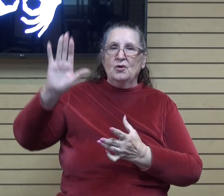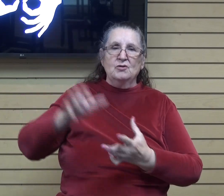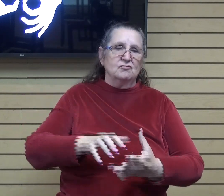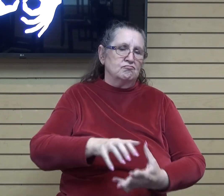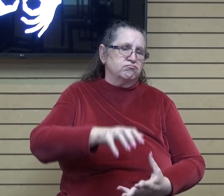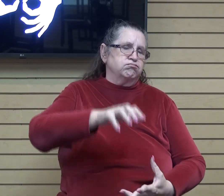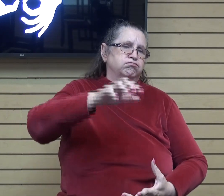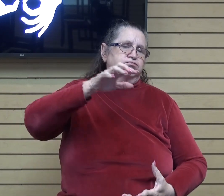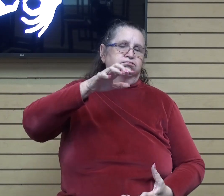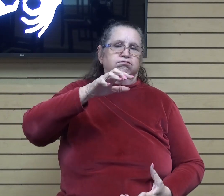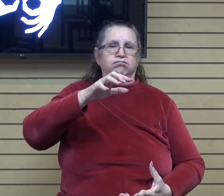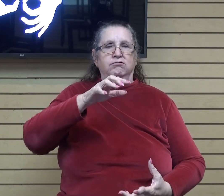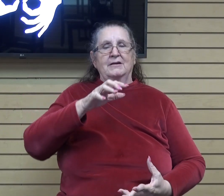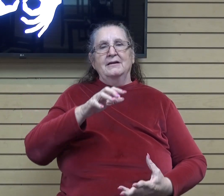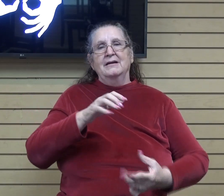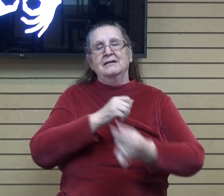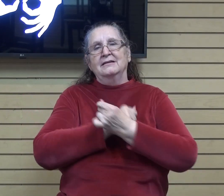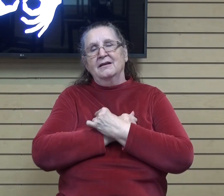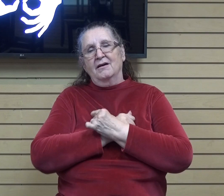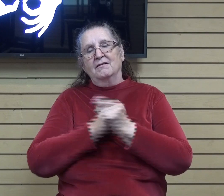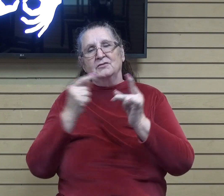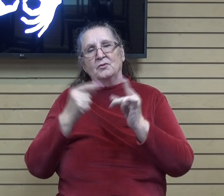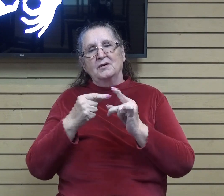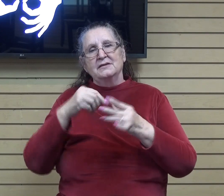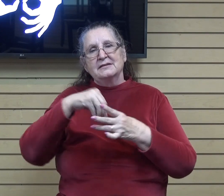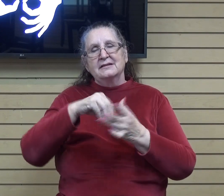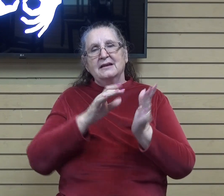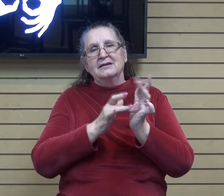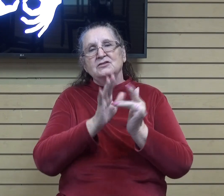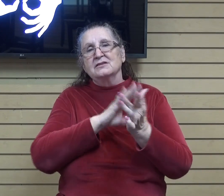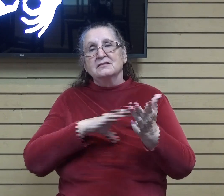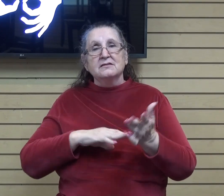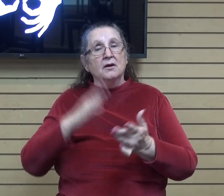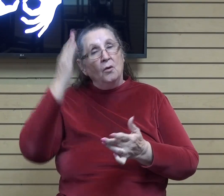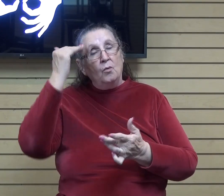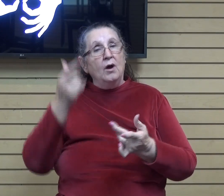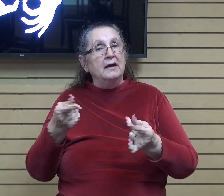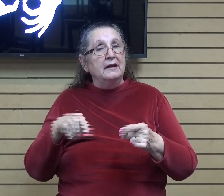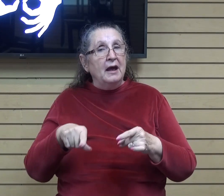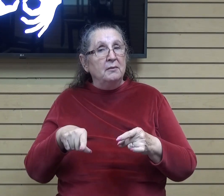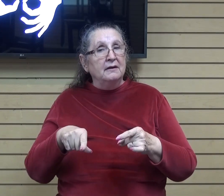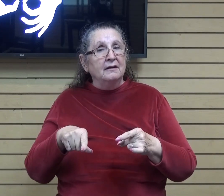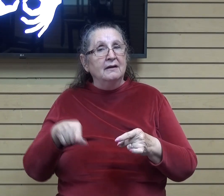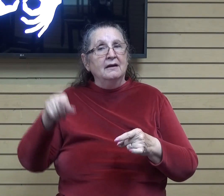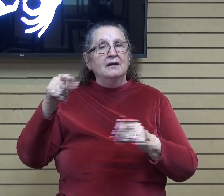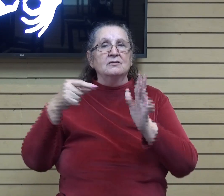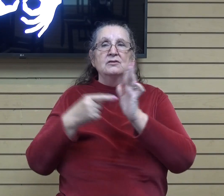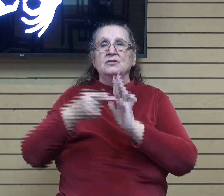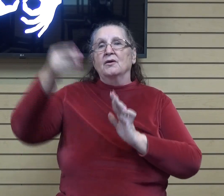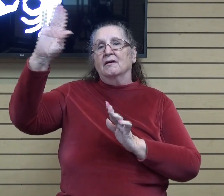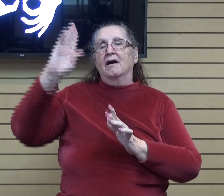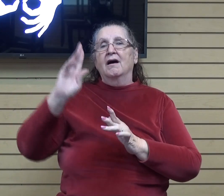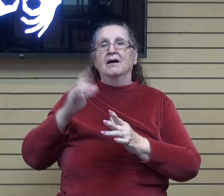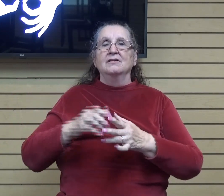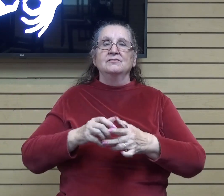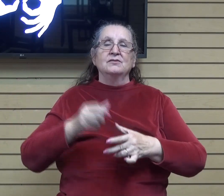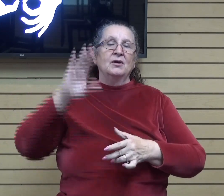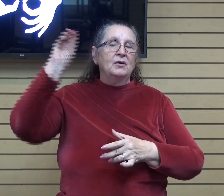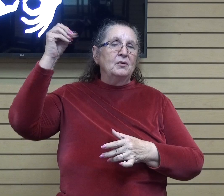towards us in Jesus Christ. So why did all of this happen? To show God's grace and kindness for all the ages to come.